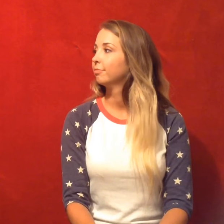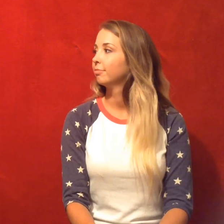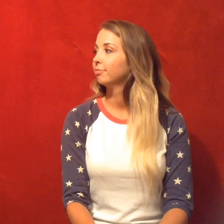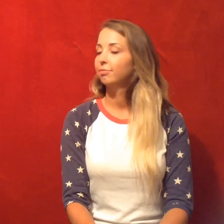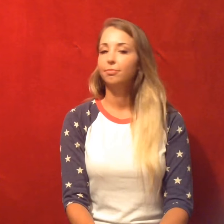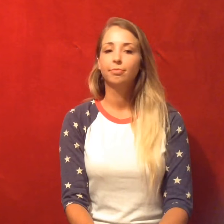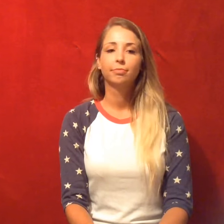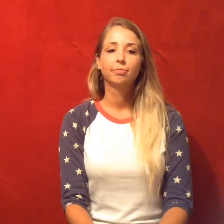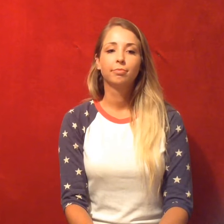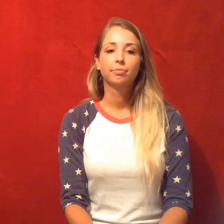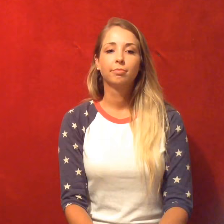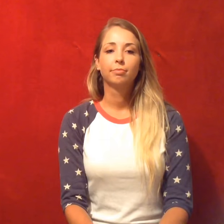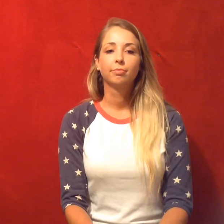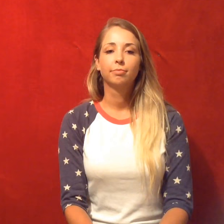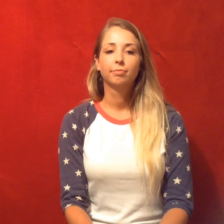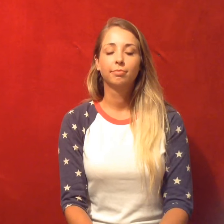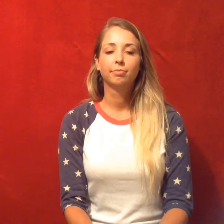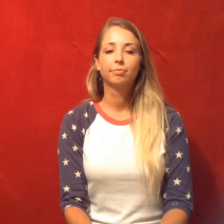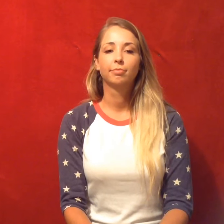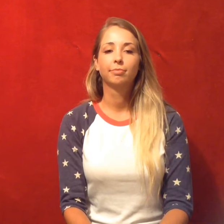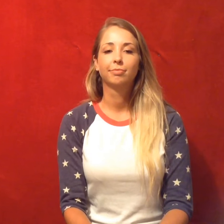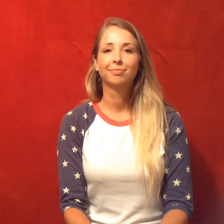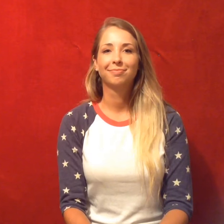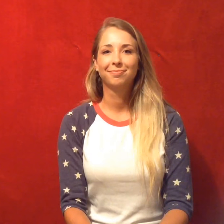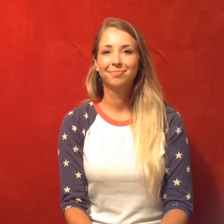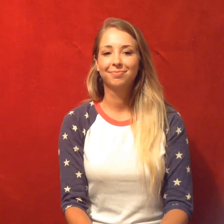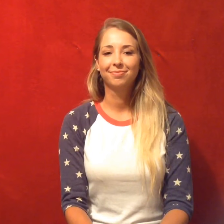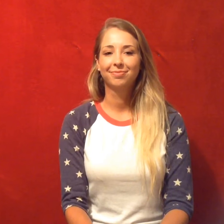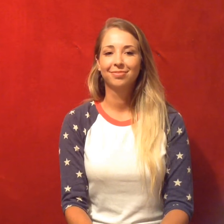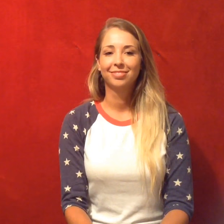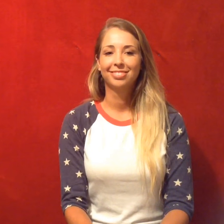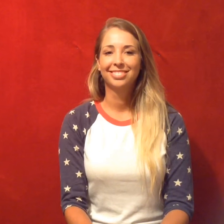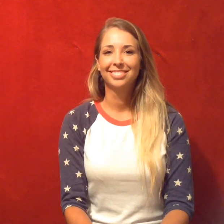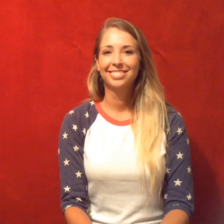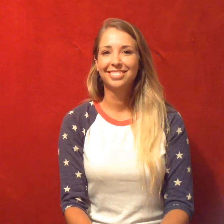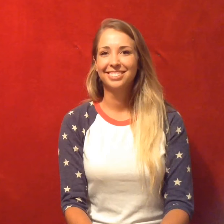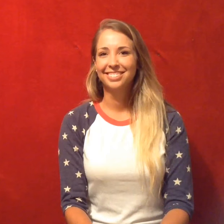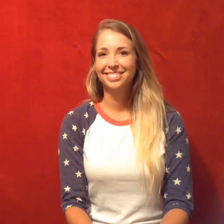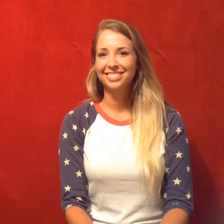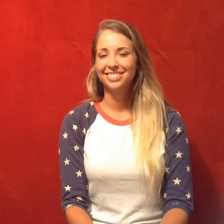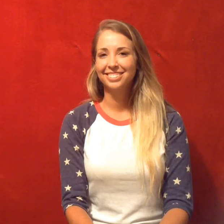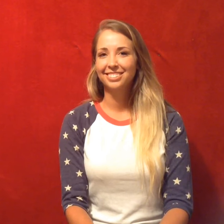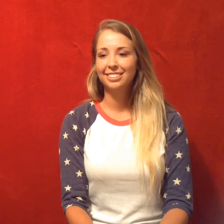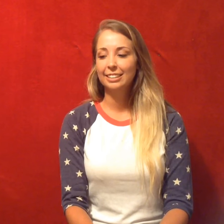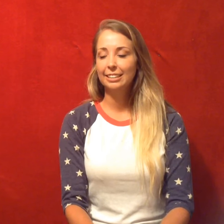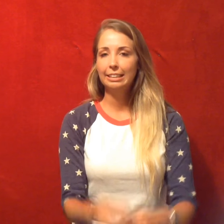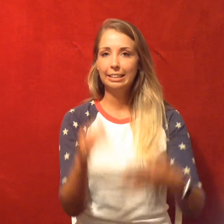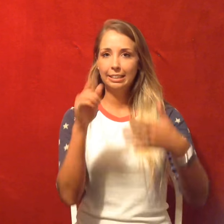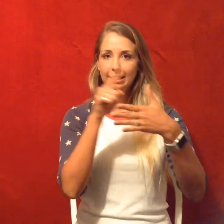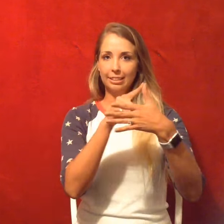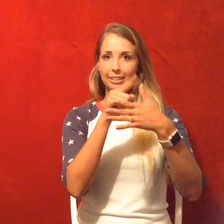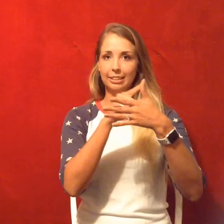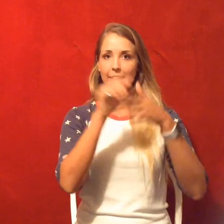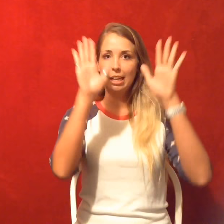I was talking about. I love that I got this book. And I'm so excited to be able to share it with you guys. So here it is.